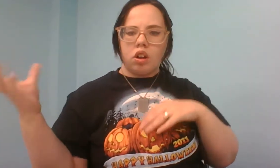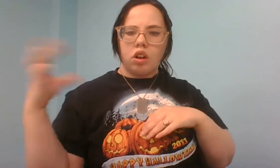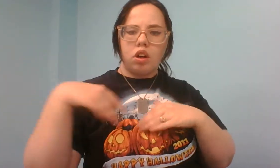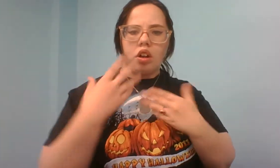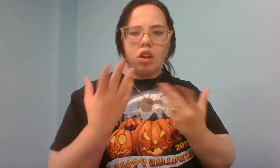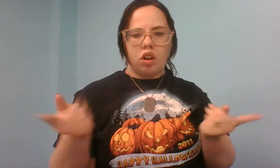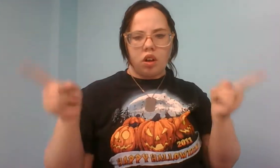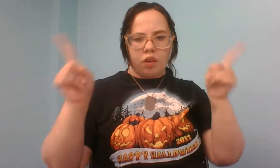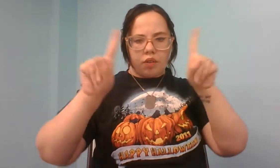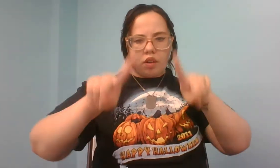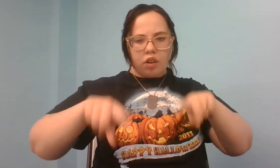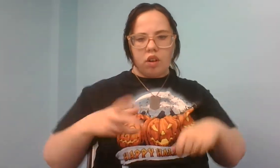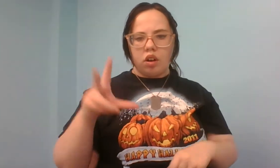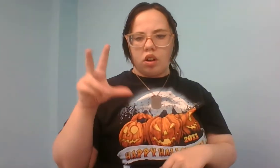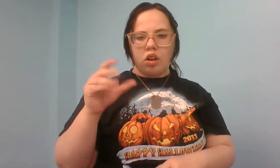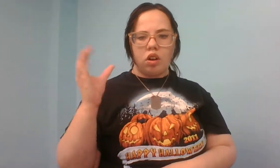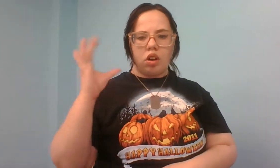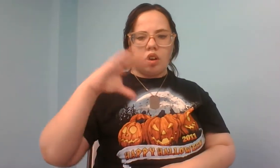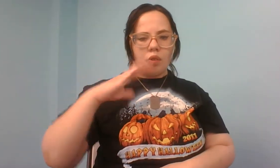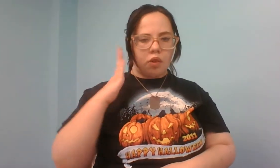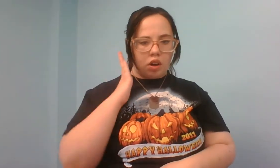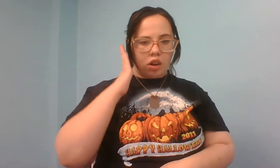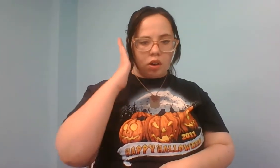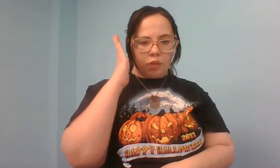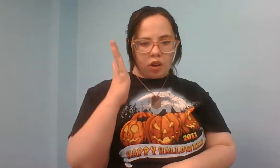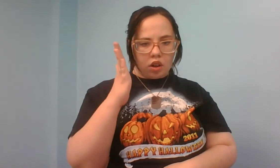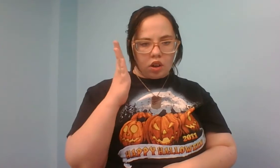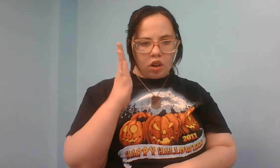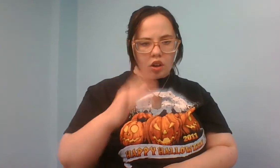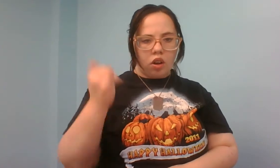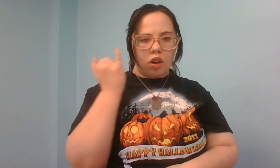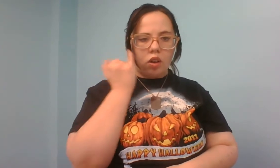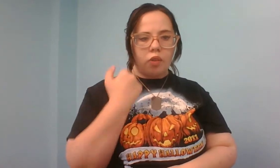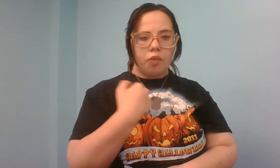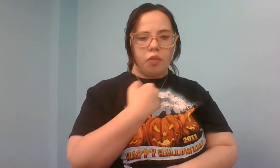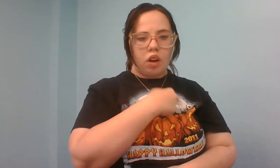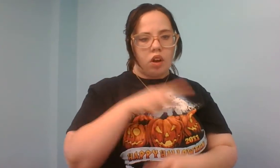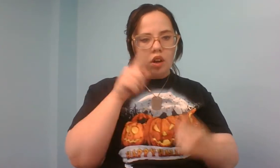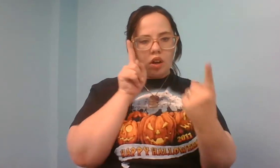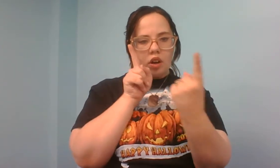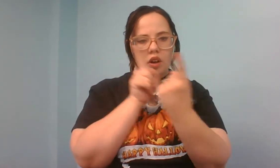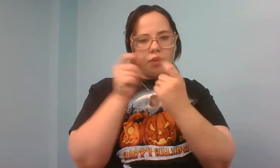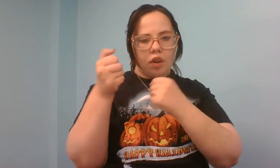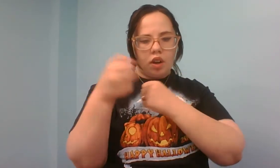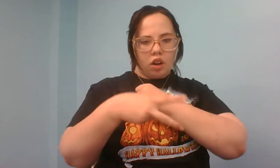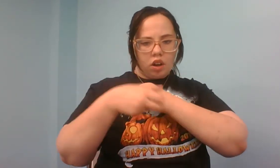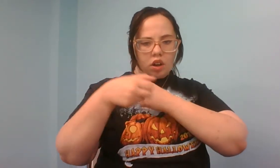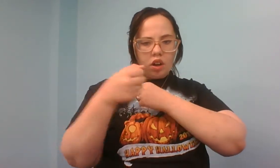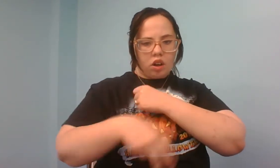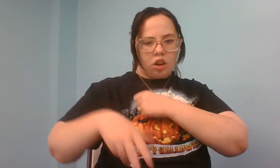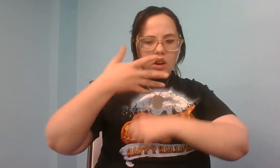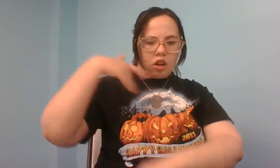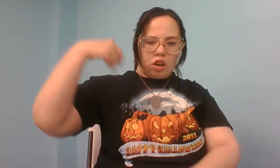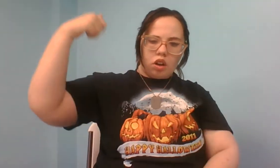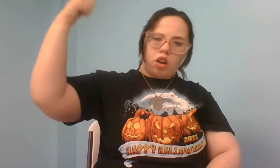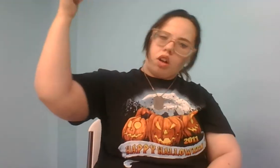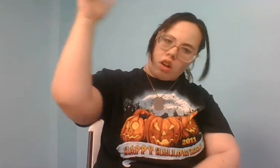things have happened to a stranger who will be. We met, and did, died in the hanging